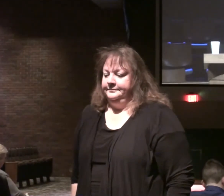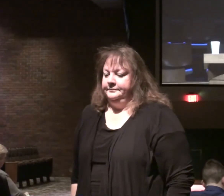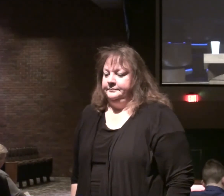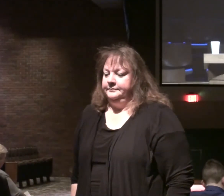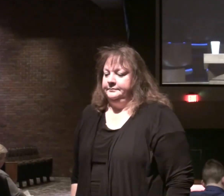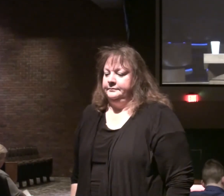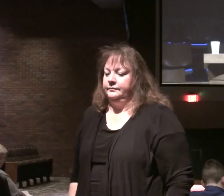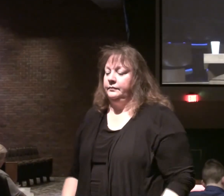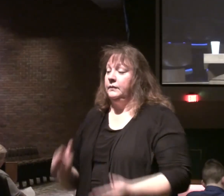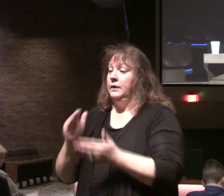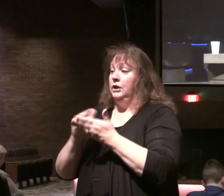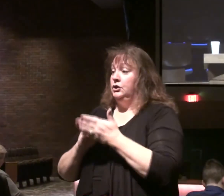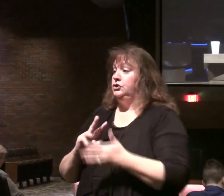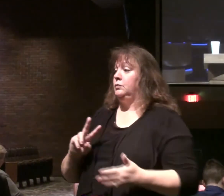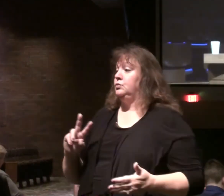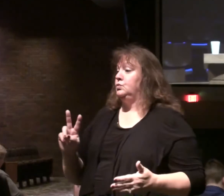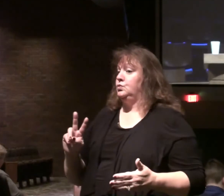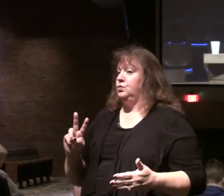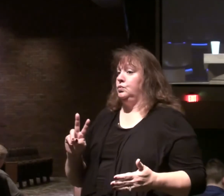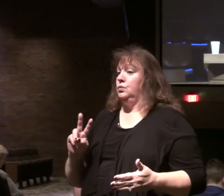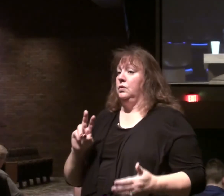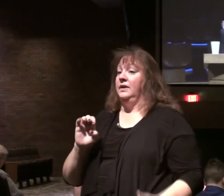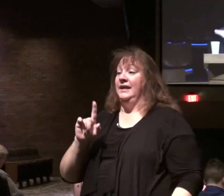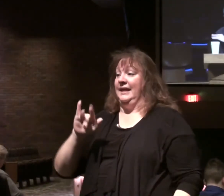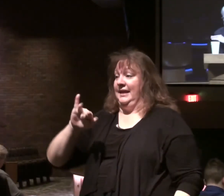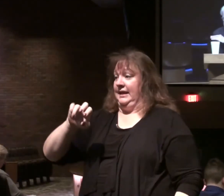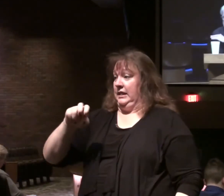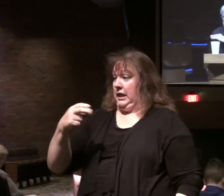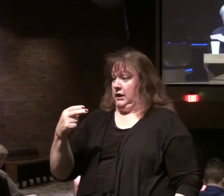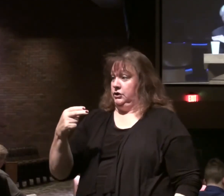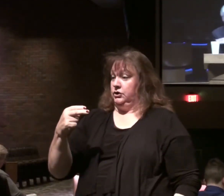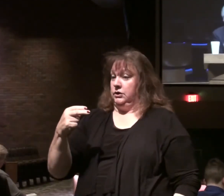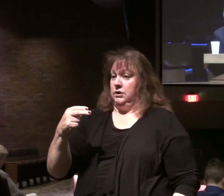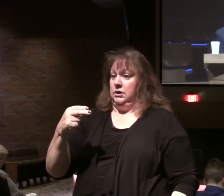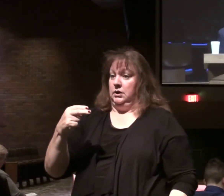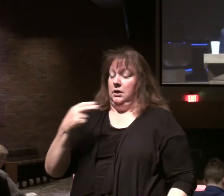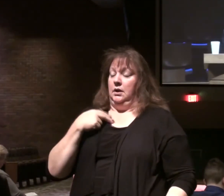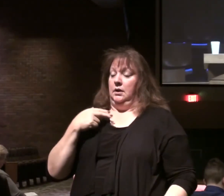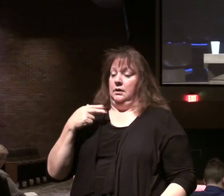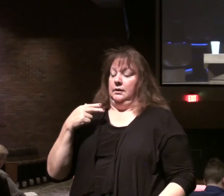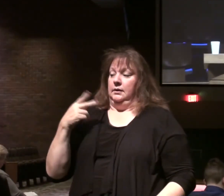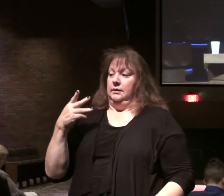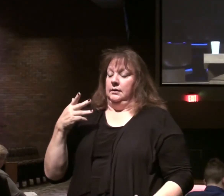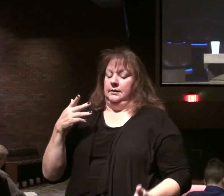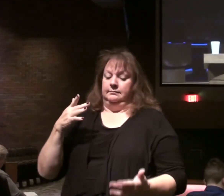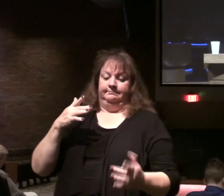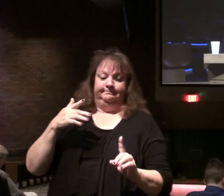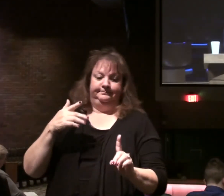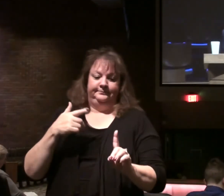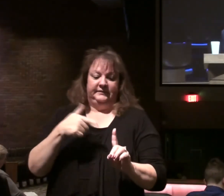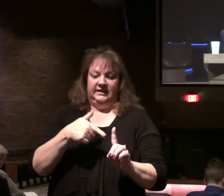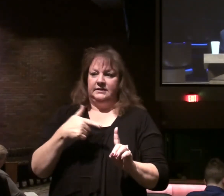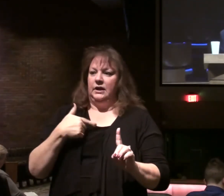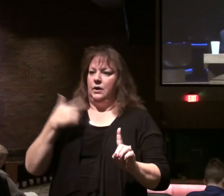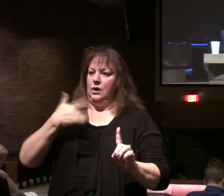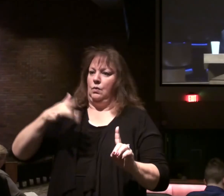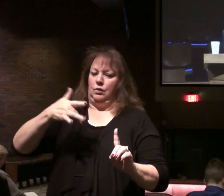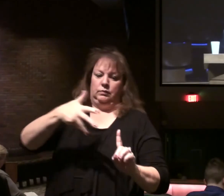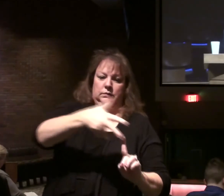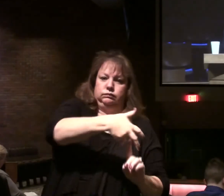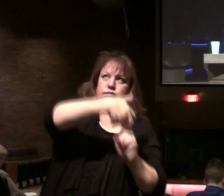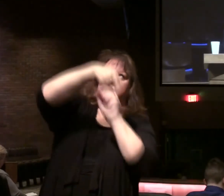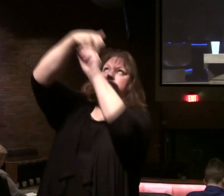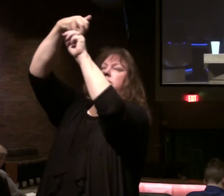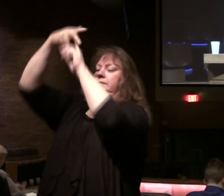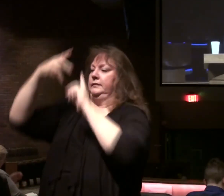The It's. In chapter two. Elijah. Will be taken to heaven. In the world. So that he won't die. And